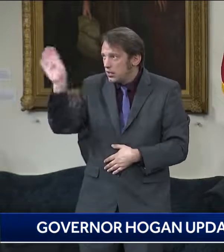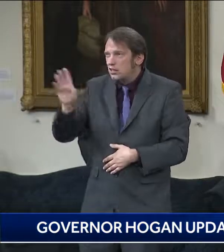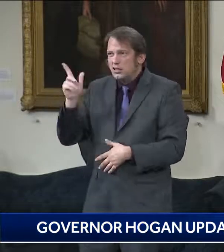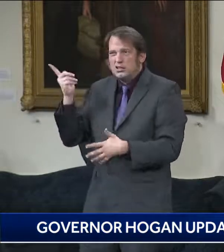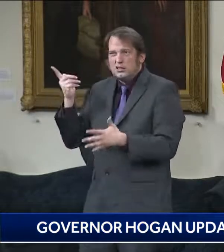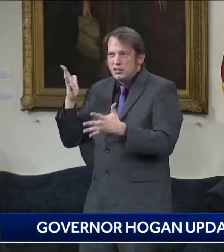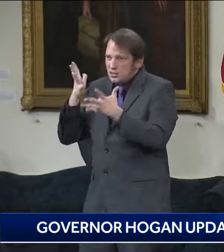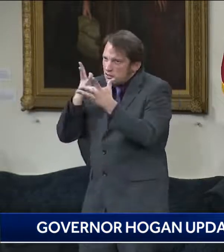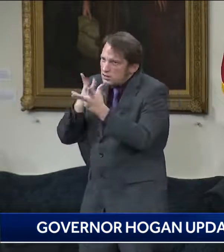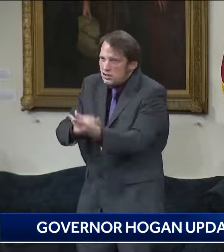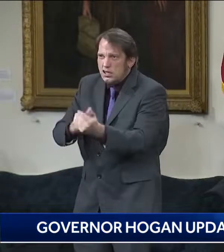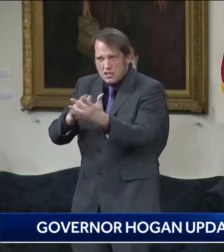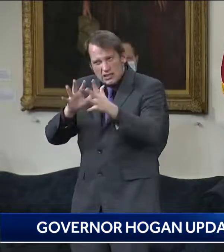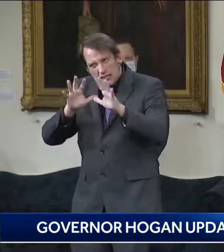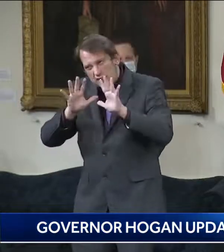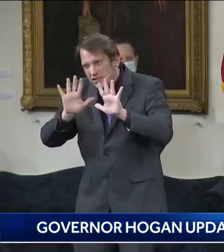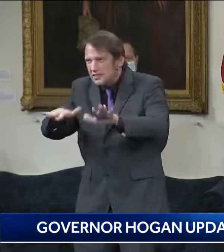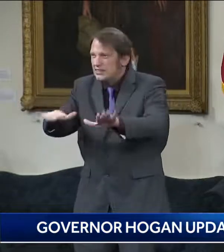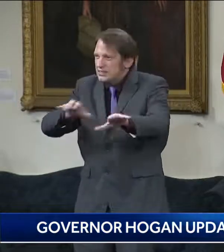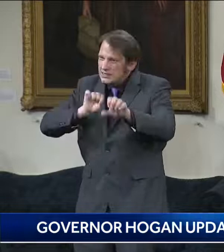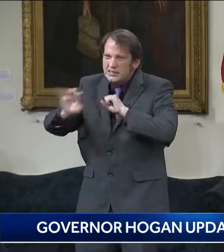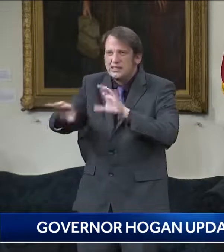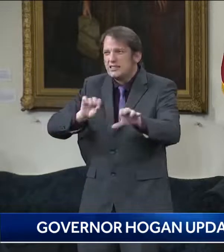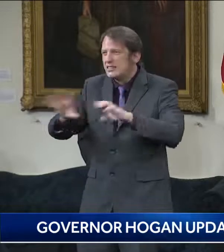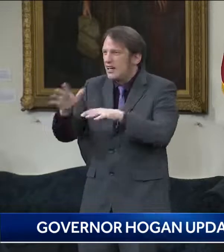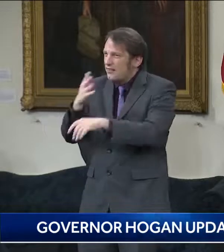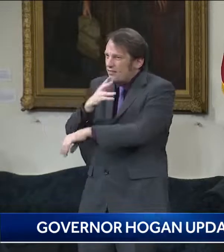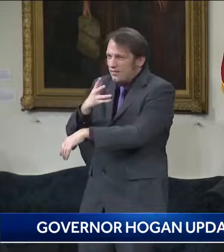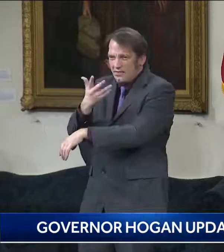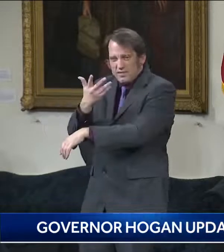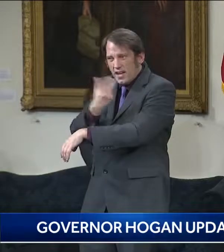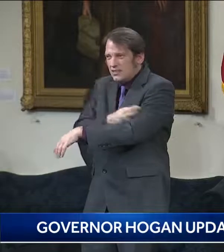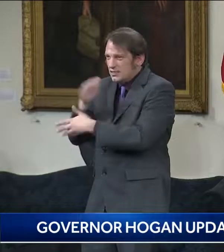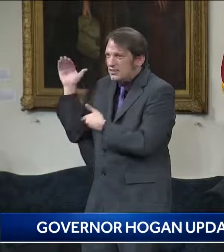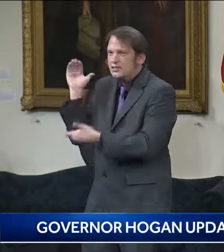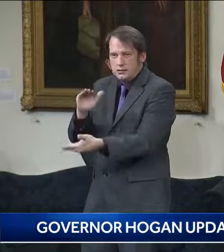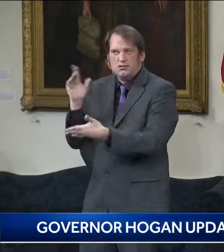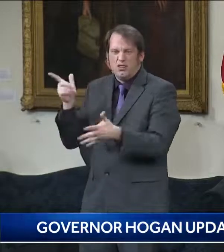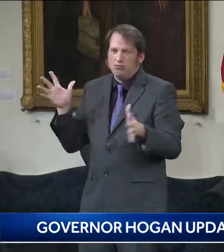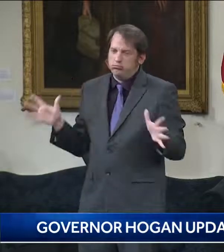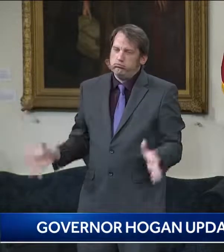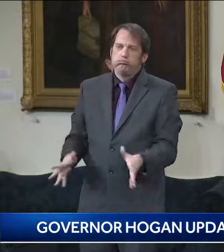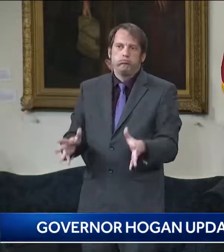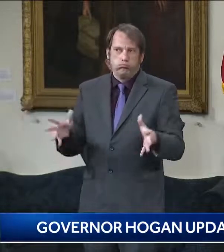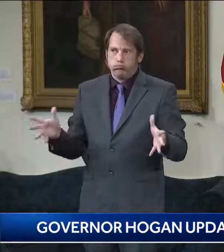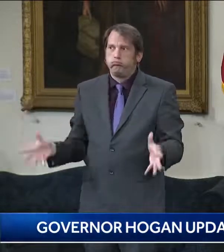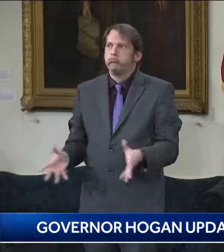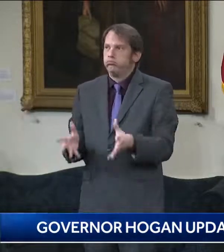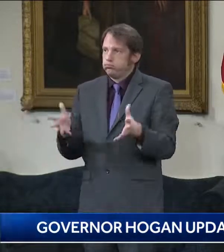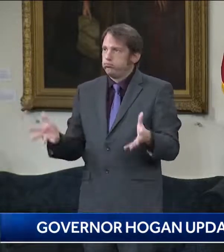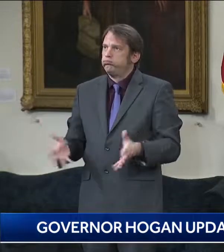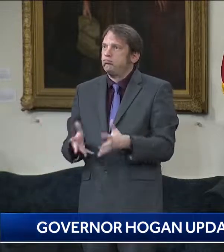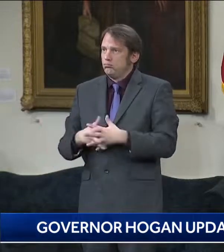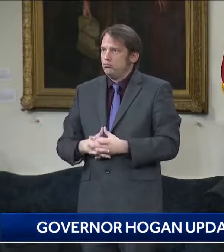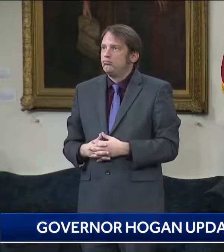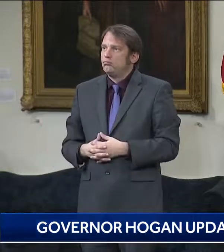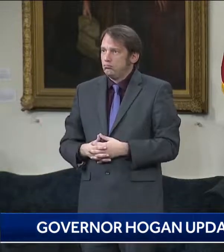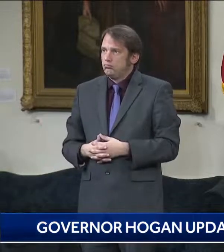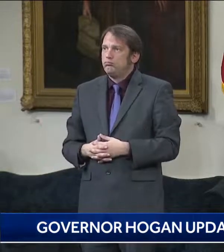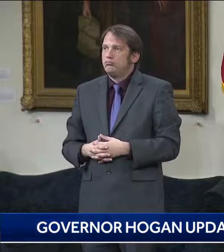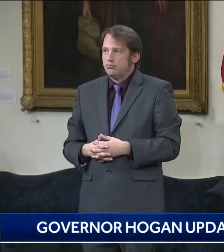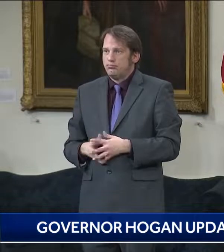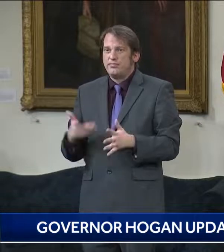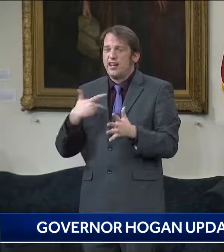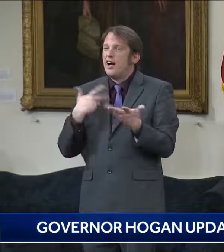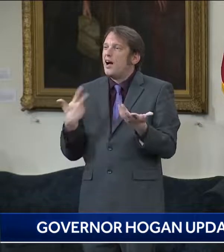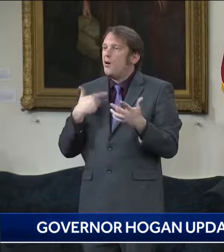confidence and to overcome reluctance. Um, so we're going to keep continue to keep messaging that because, I mean,